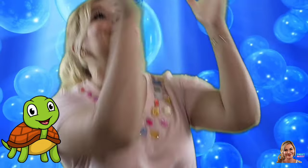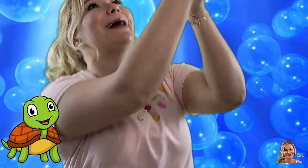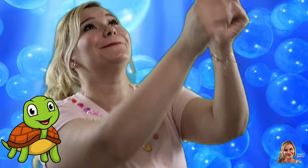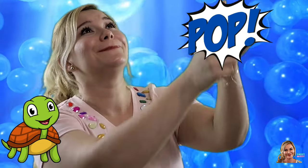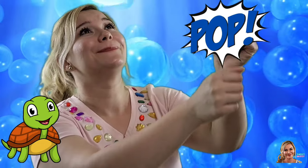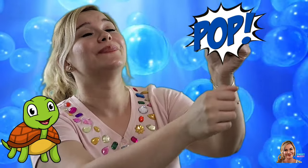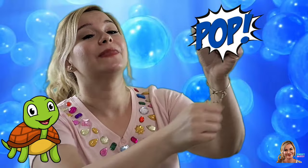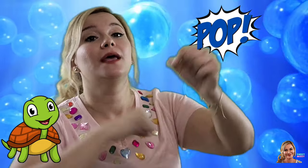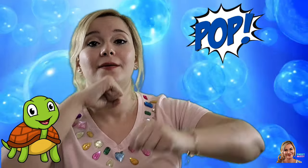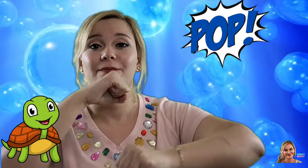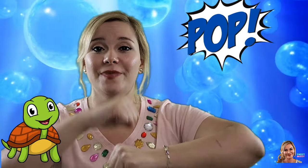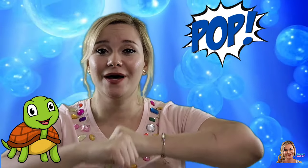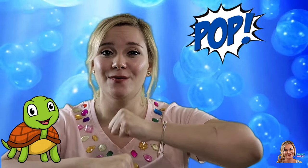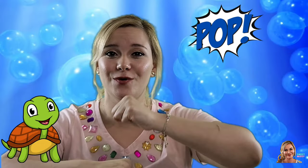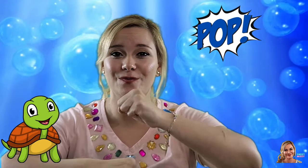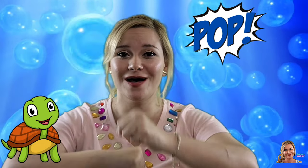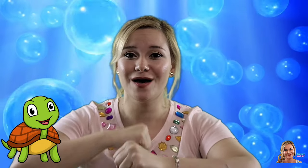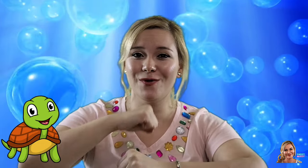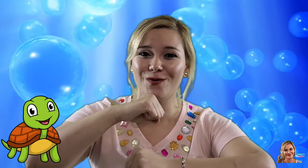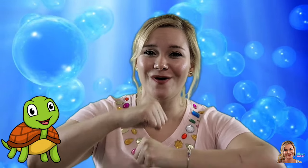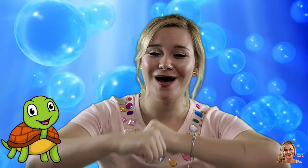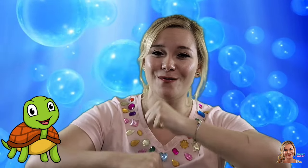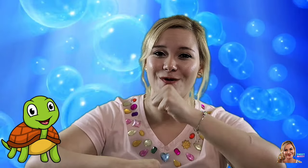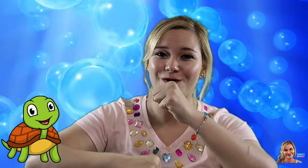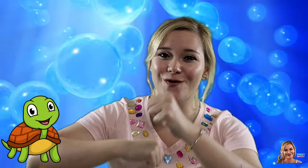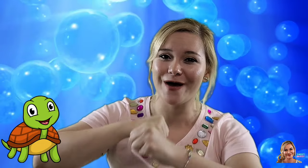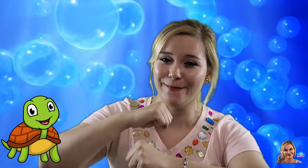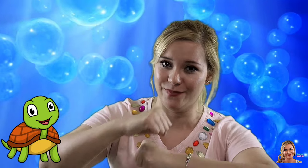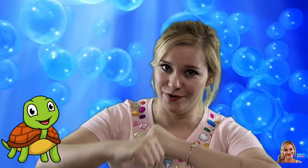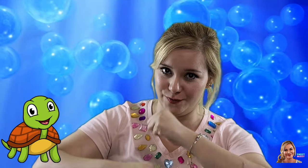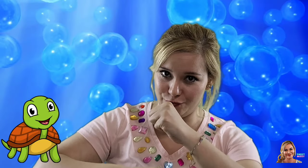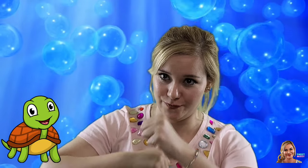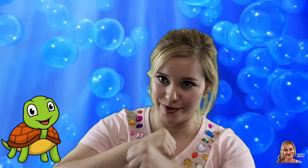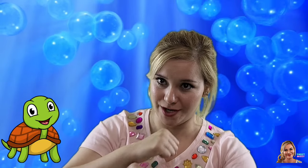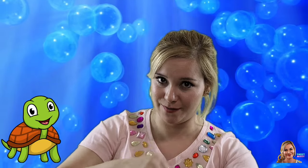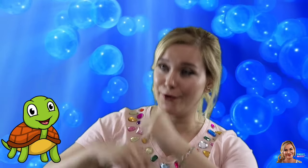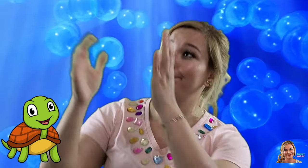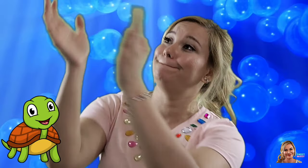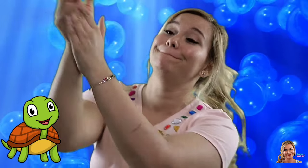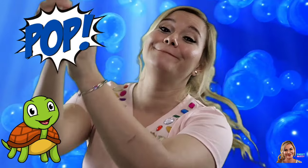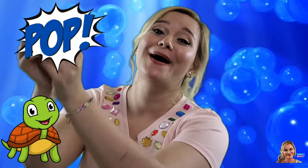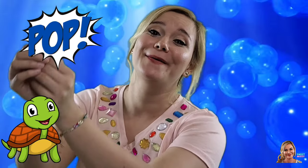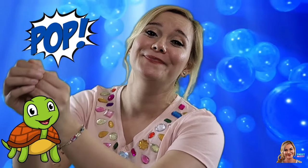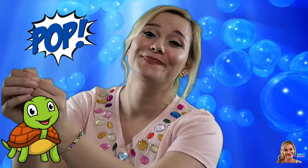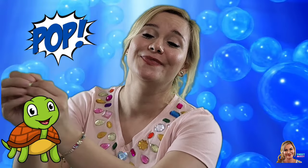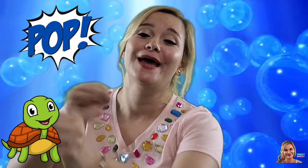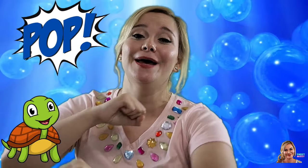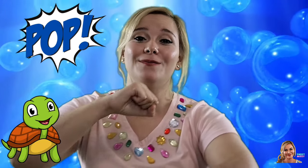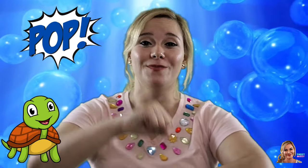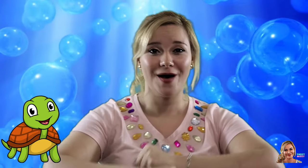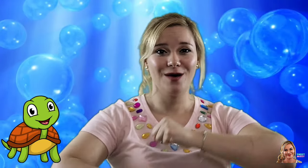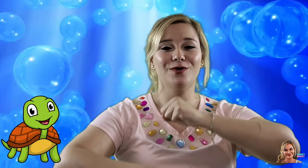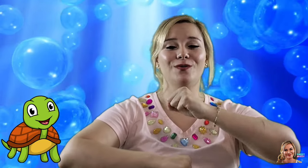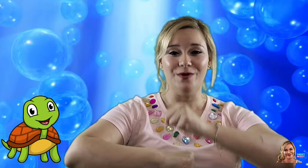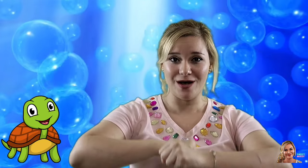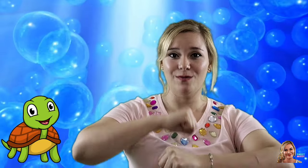pop. Bubble, bubble, bubble, and bubble, bubble, pop. Bubble, bubble,